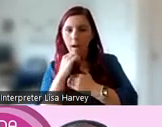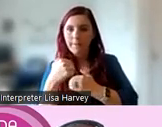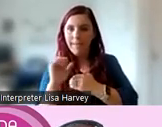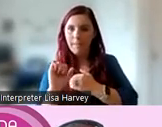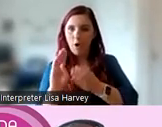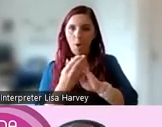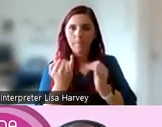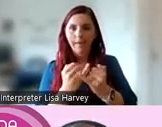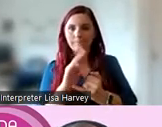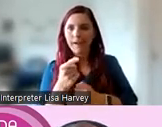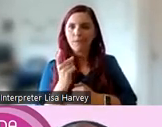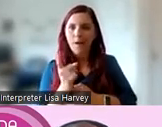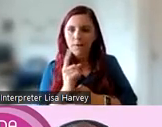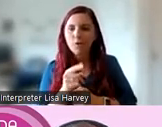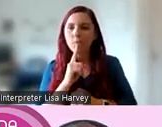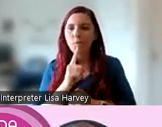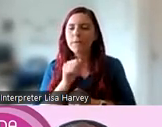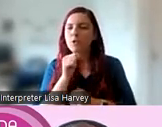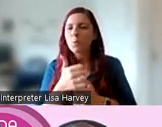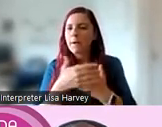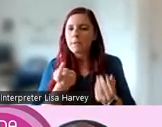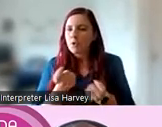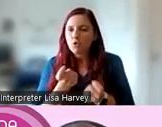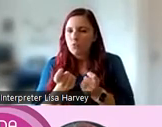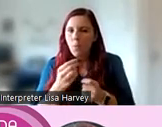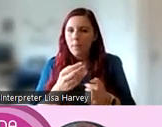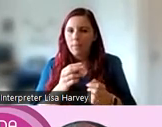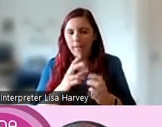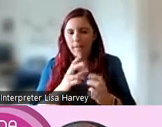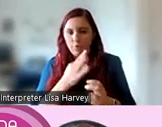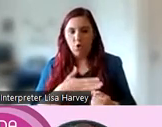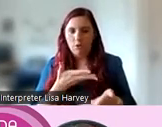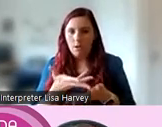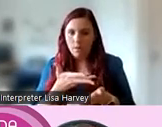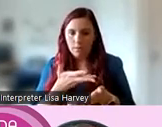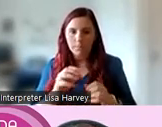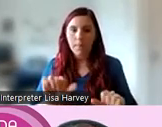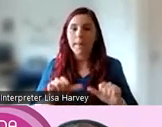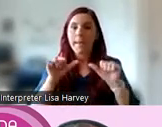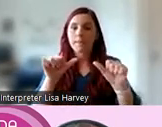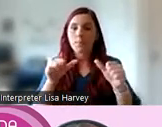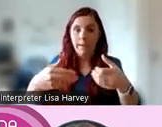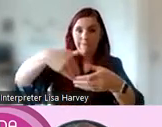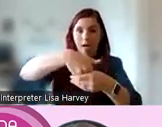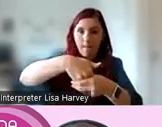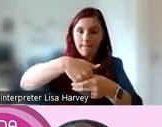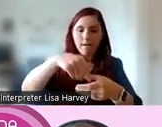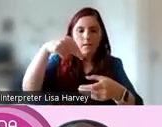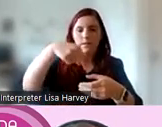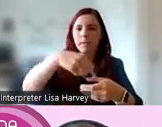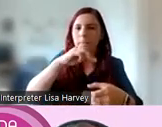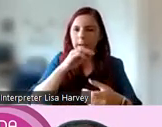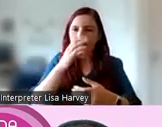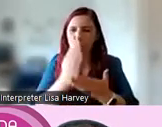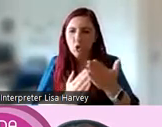but they do not generally have much control over the research. The next level up is involve, and this is where some level of